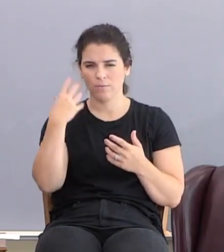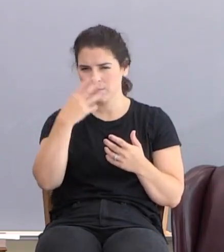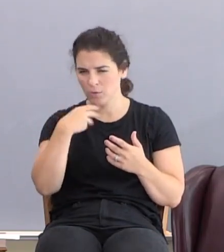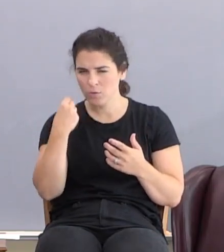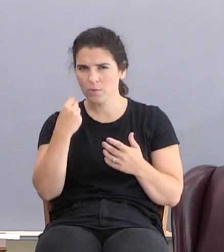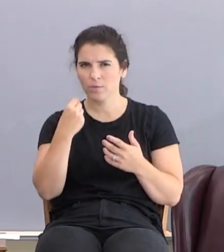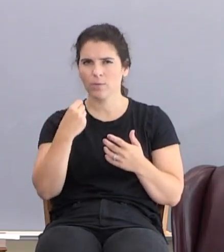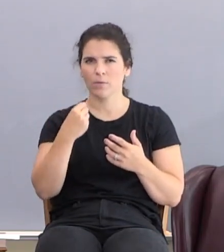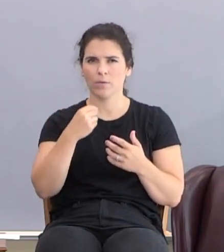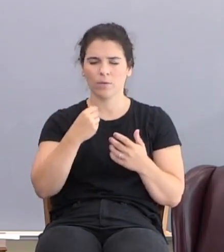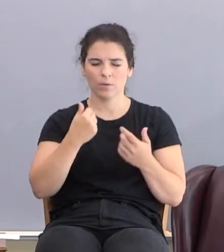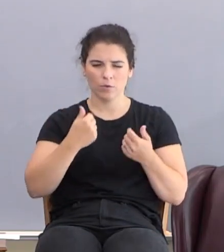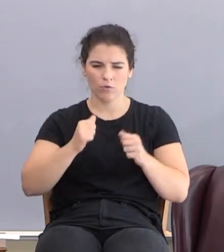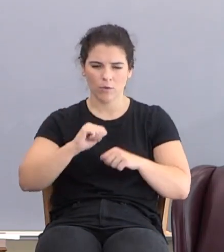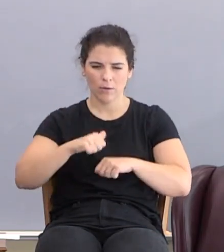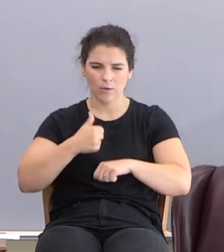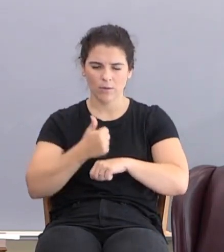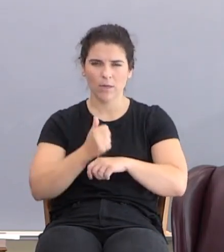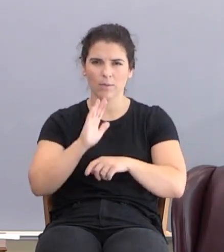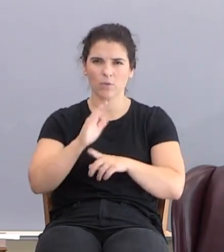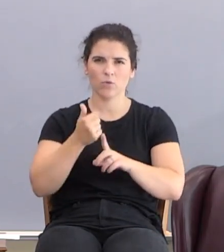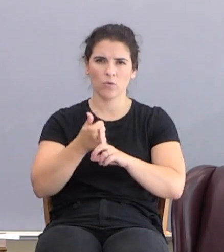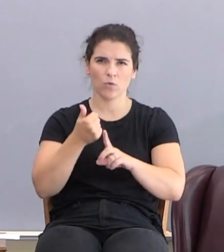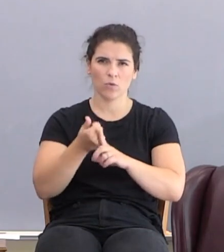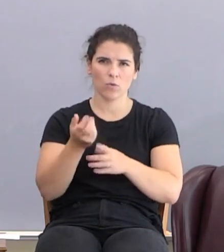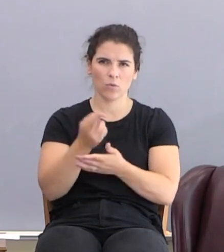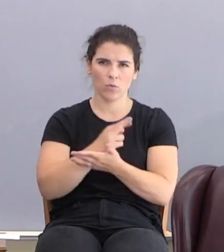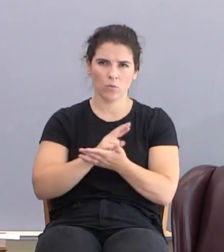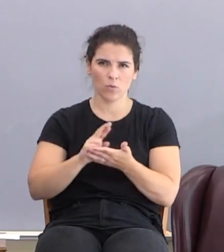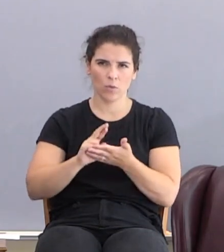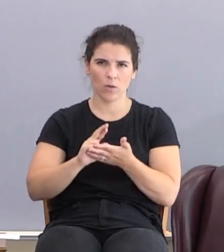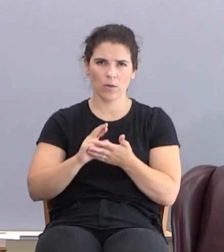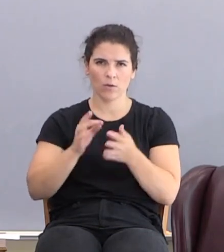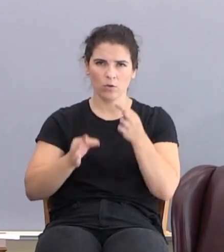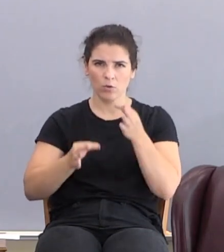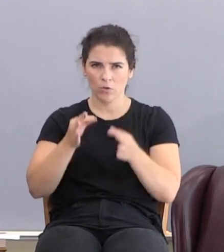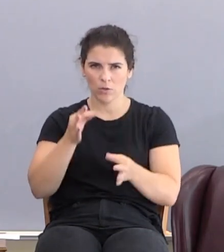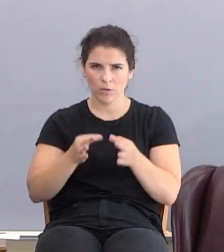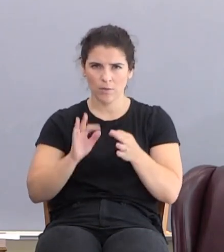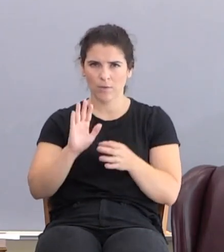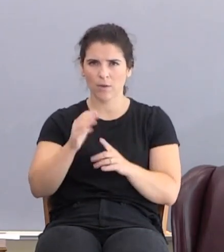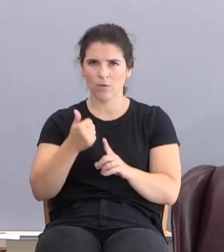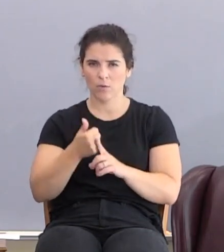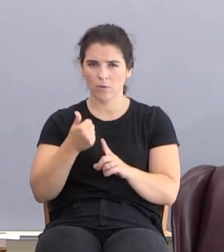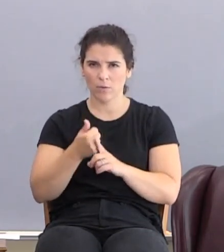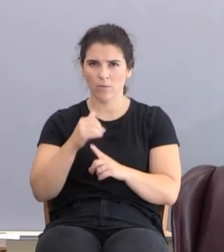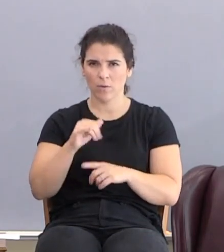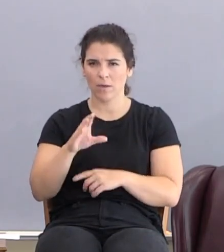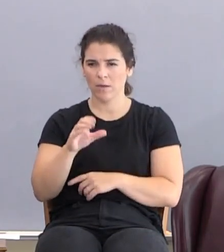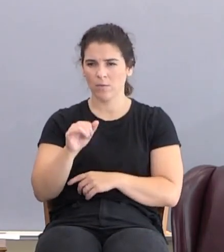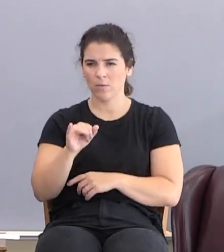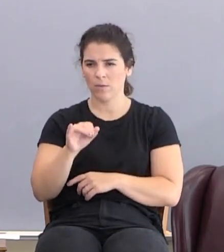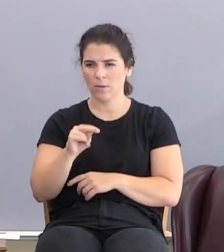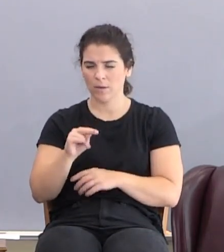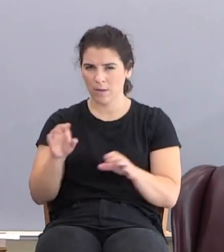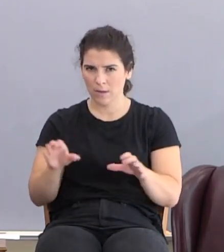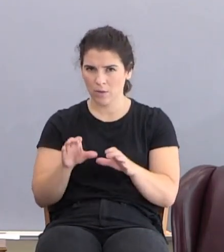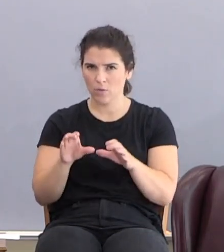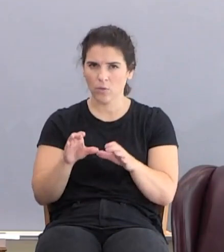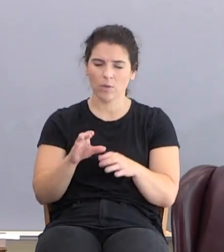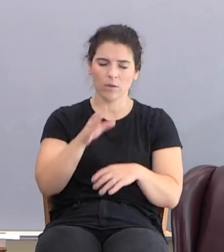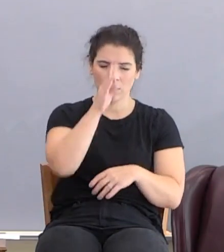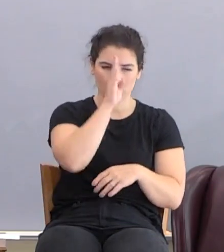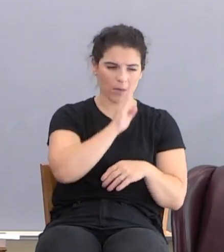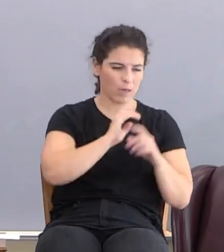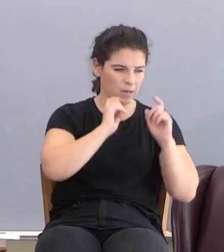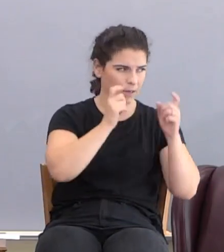the attempt to establish your own righteousness, to vindicate and justify yourself. And that's what Cain's doing. Now, God gave Adam and Eve